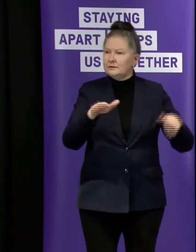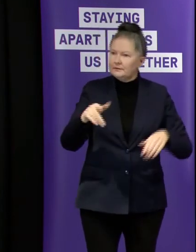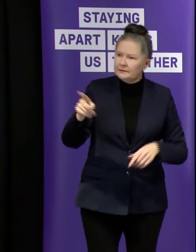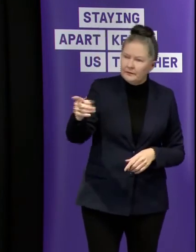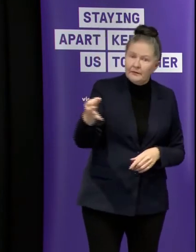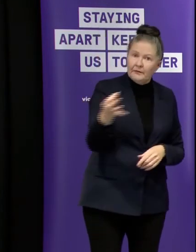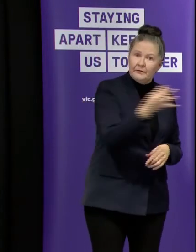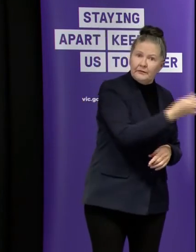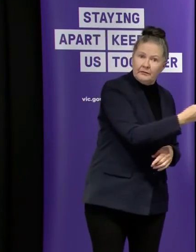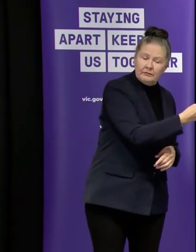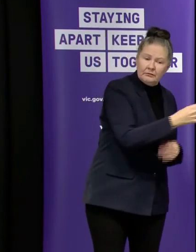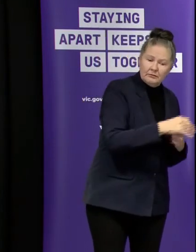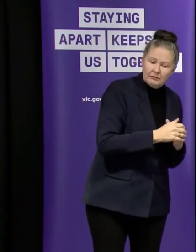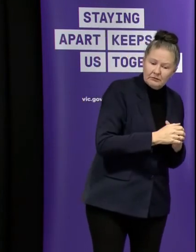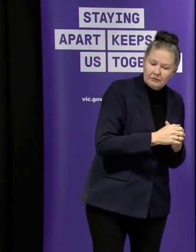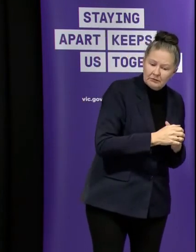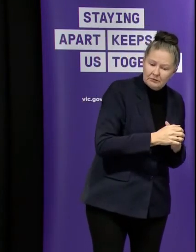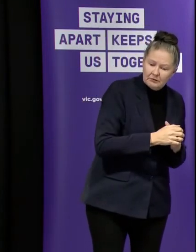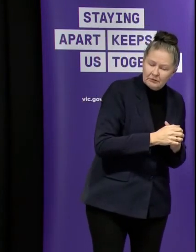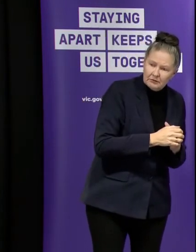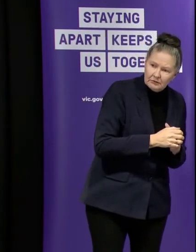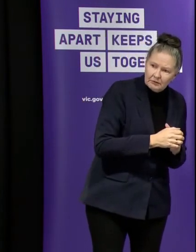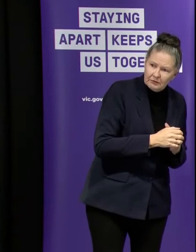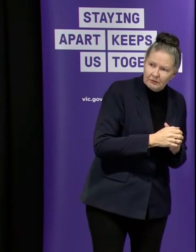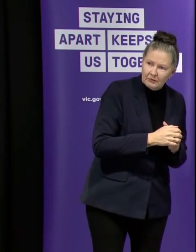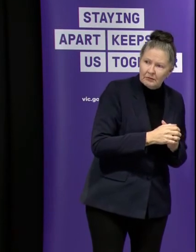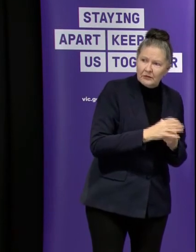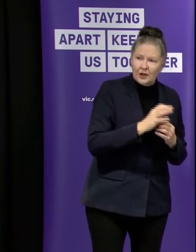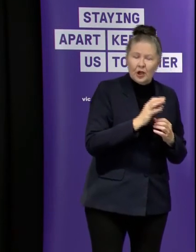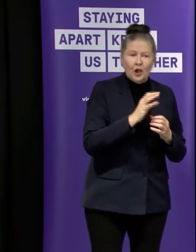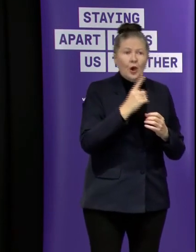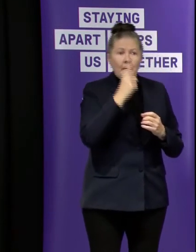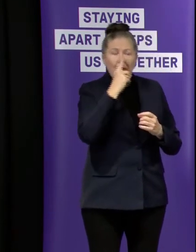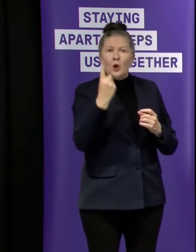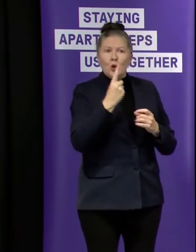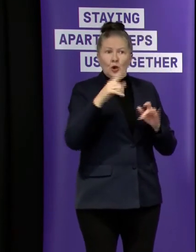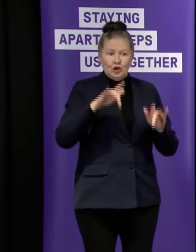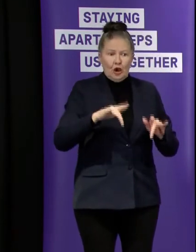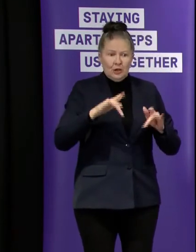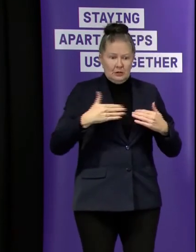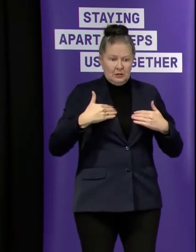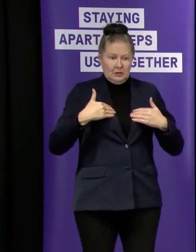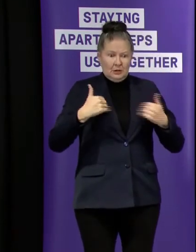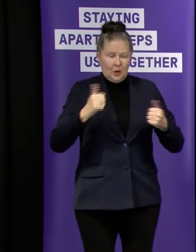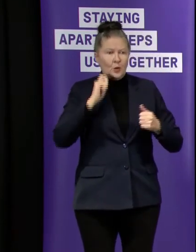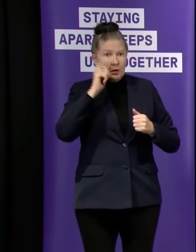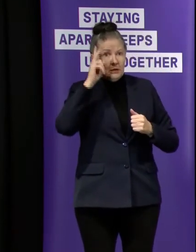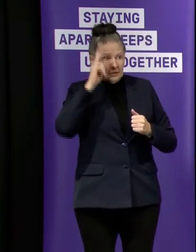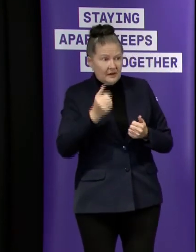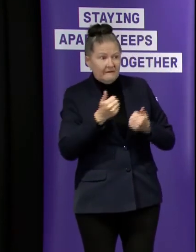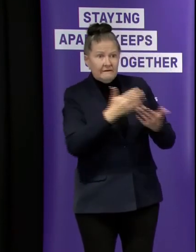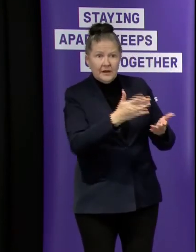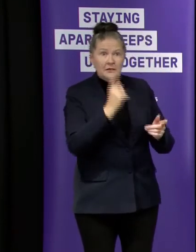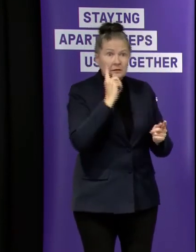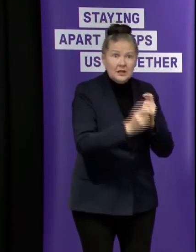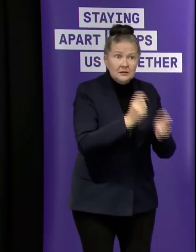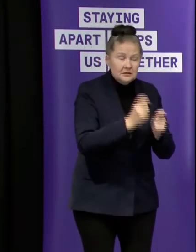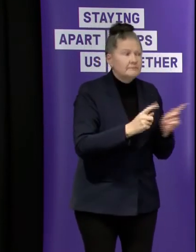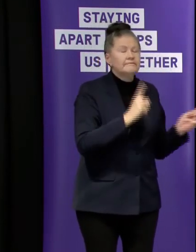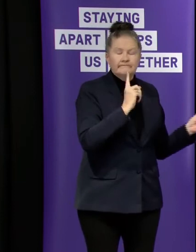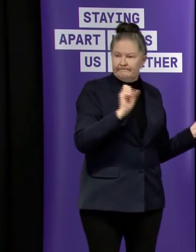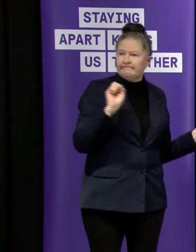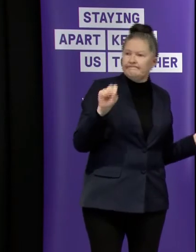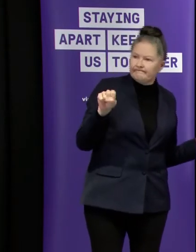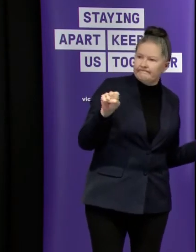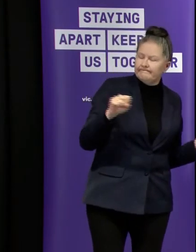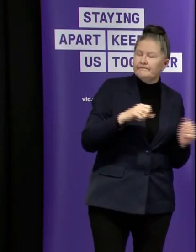not everyone who's been like recovered is retested just those with the more yeah so there's very very good evidence and in line with